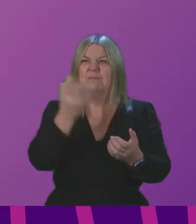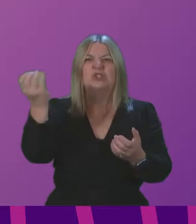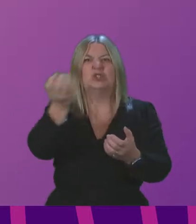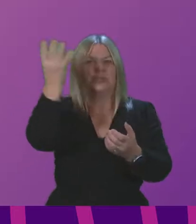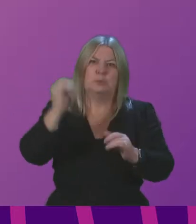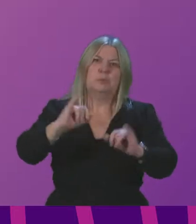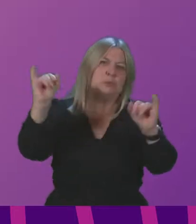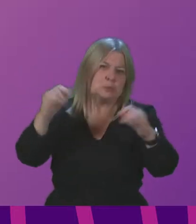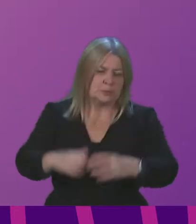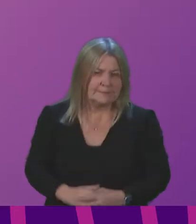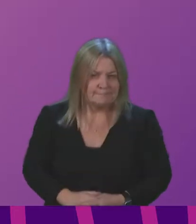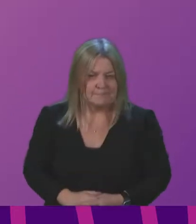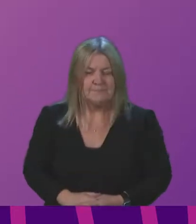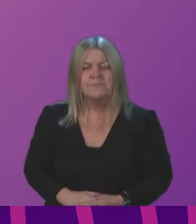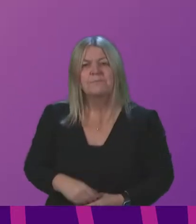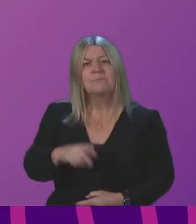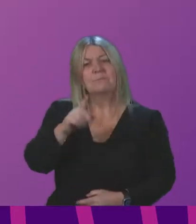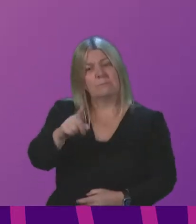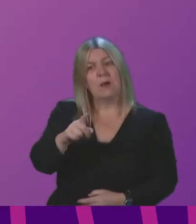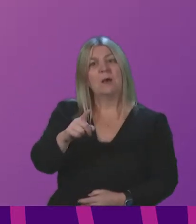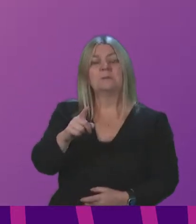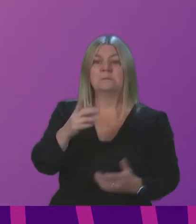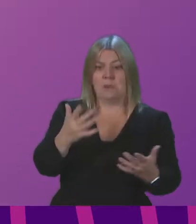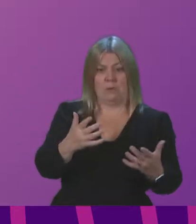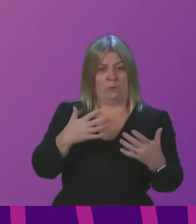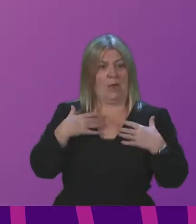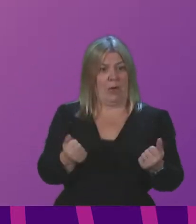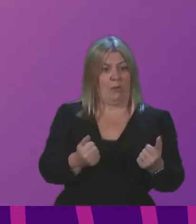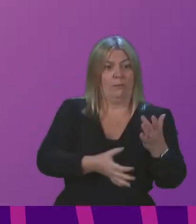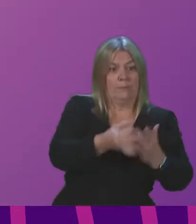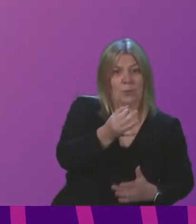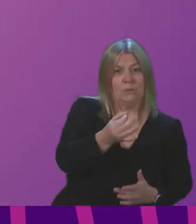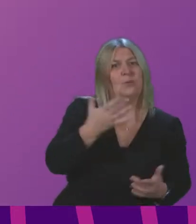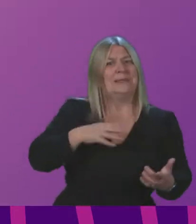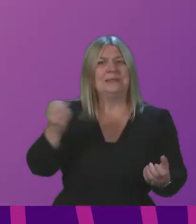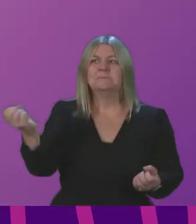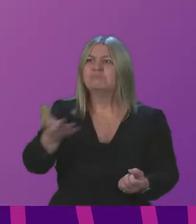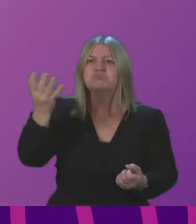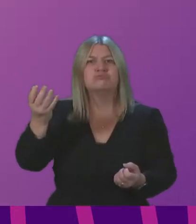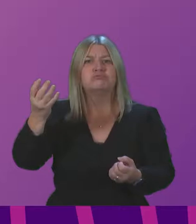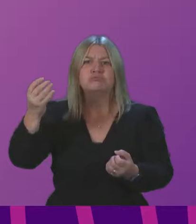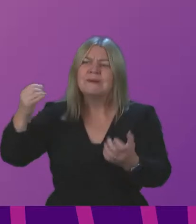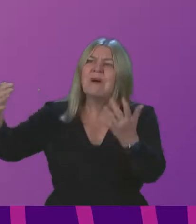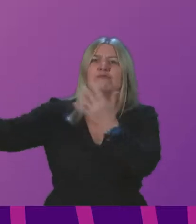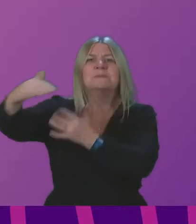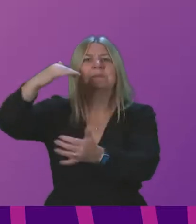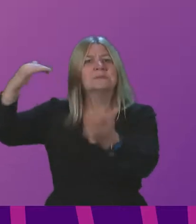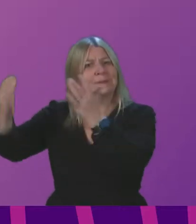recovery and in improving health we need to tackle environmental harm such as air pollution as well as health harming products.